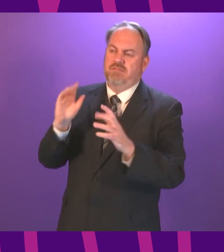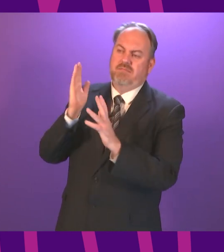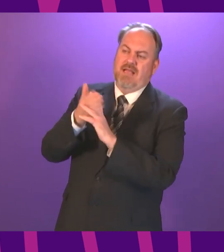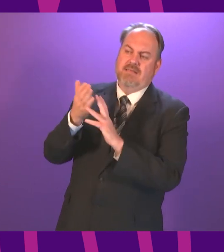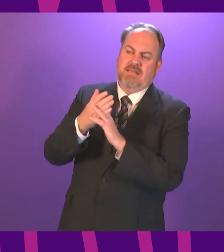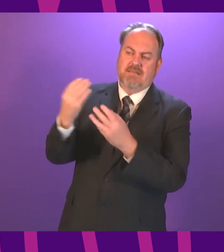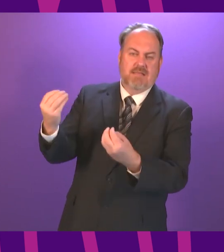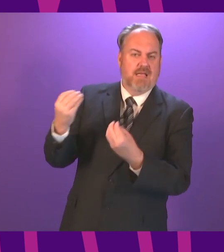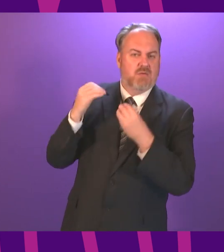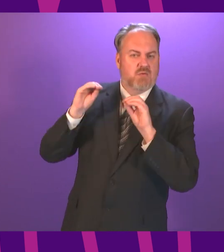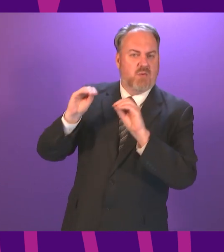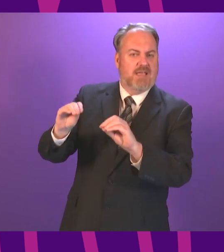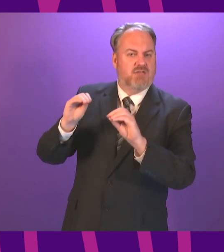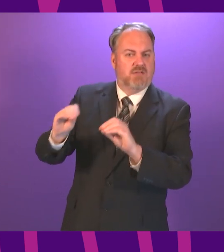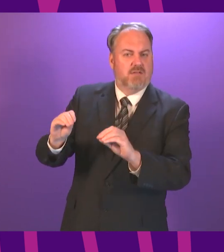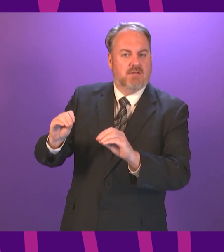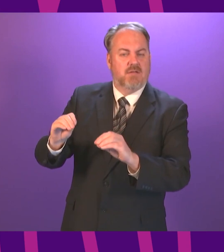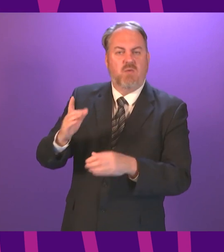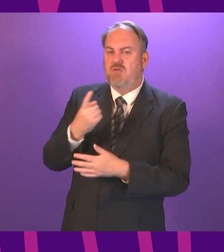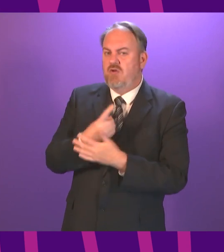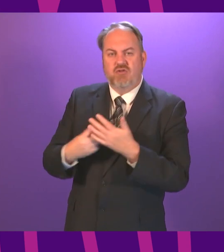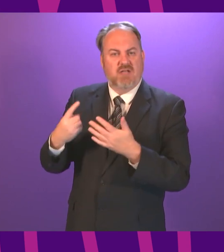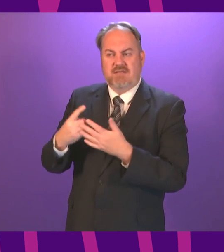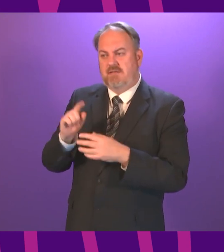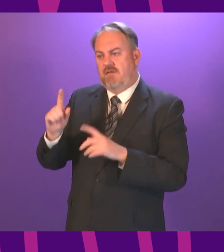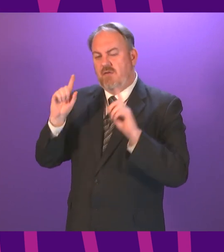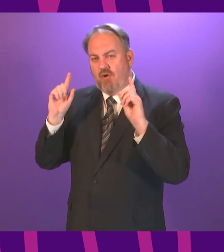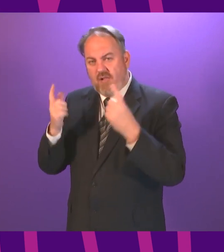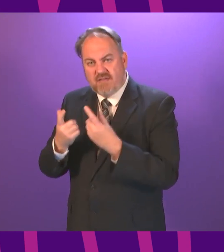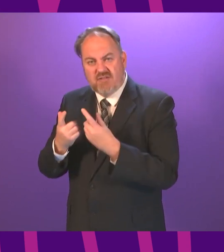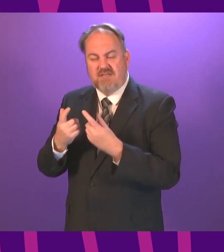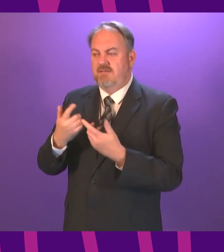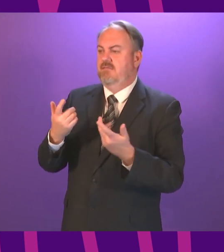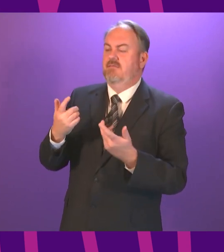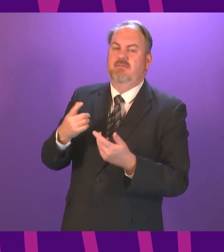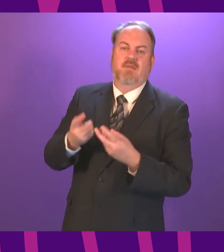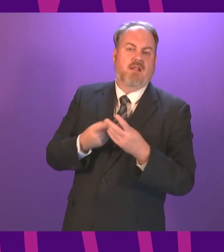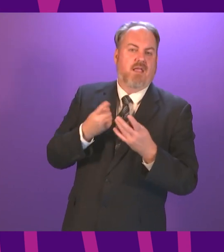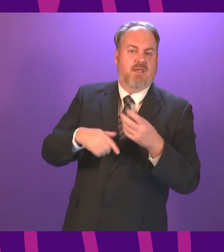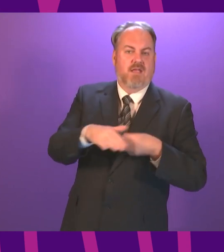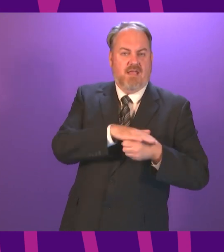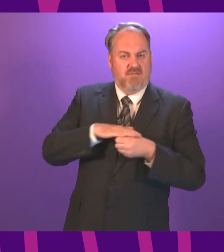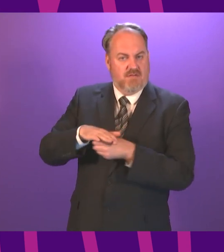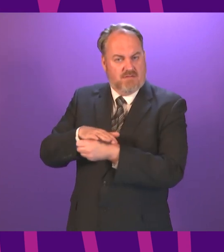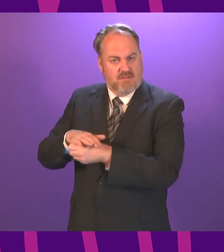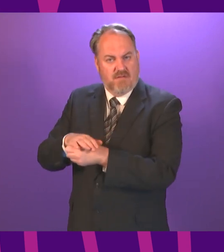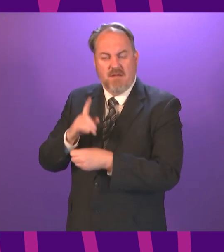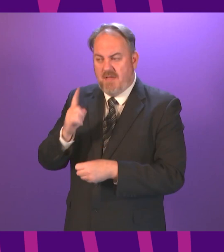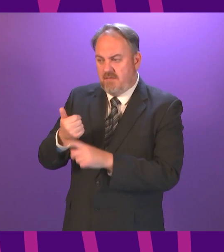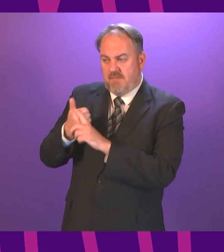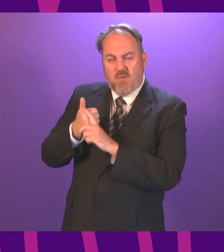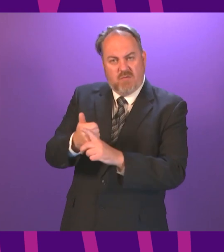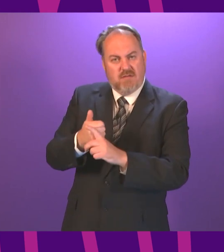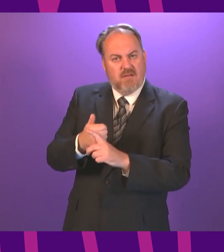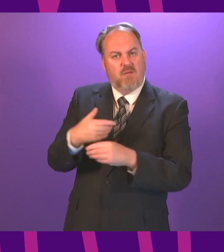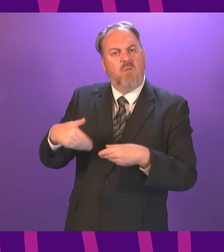role is much wider than just the tertiary education sector. also have responsibility for developing a young workforce approach and for the young person's guarantee.